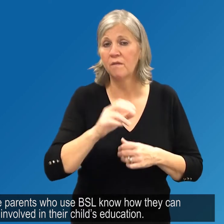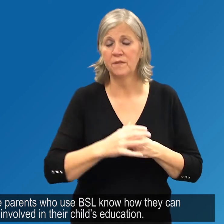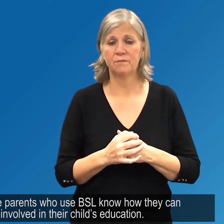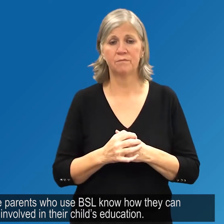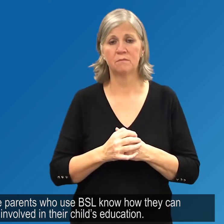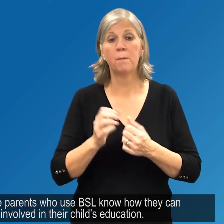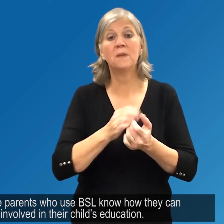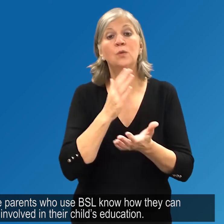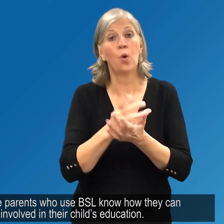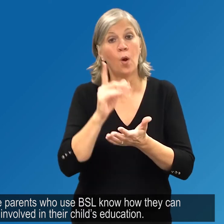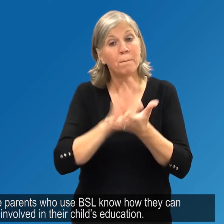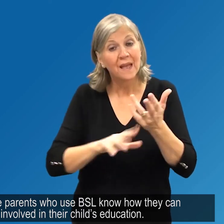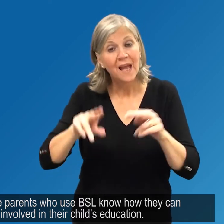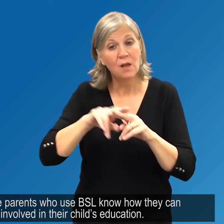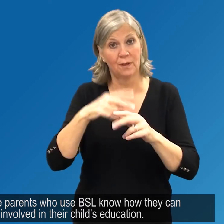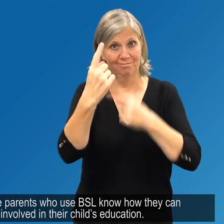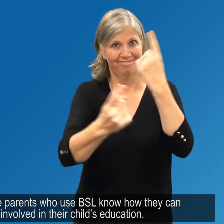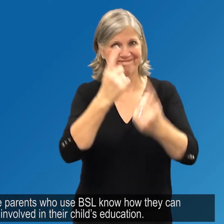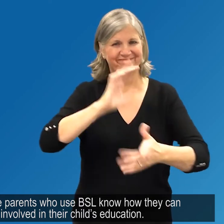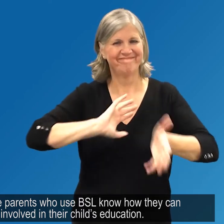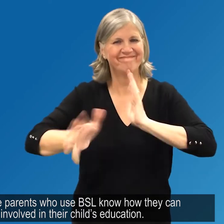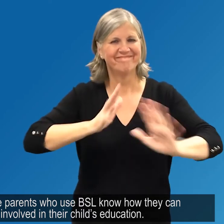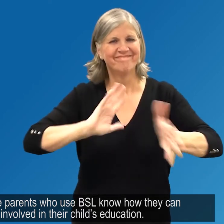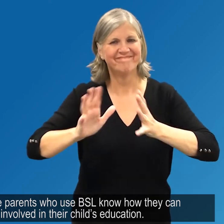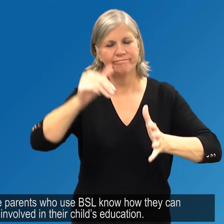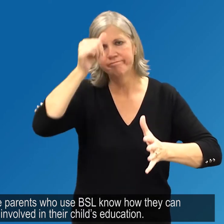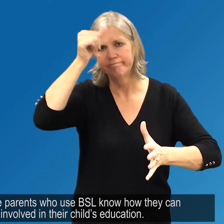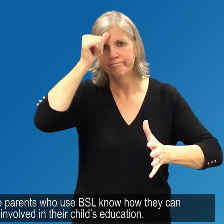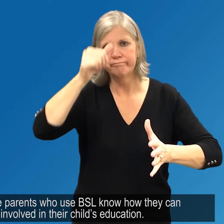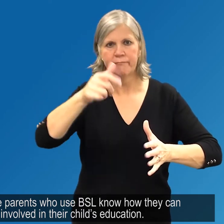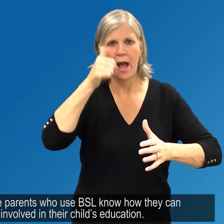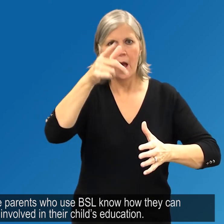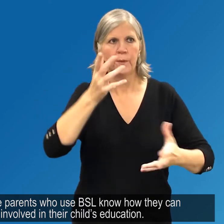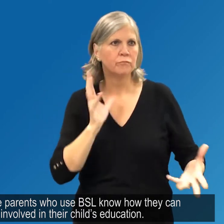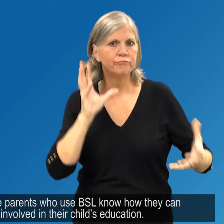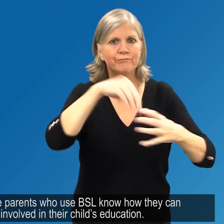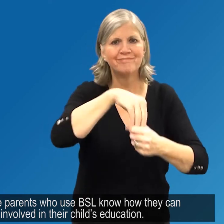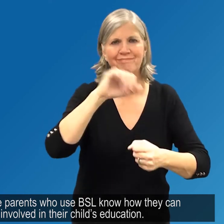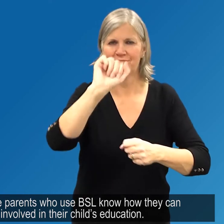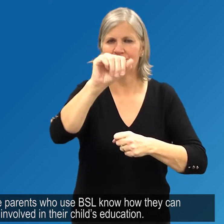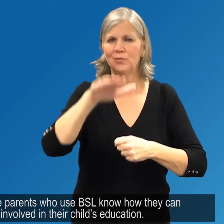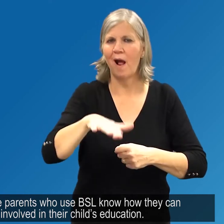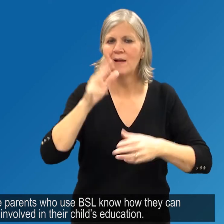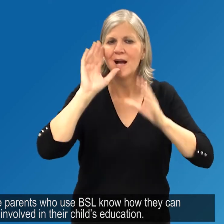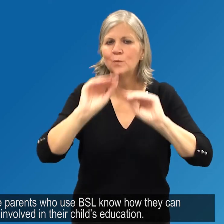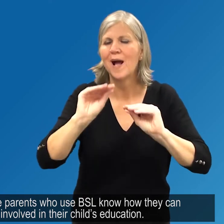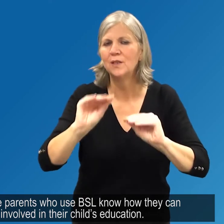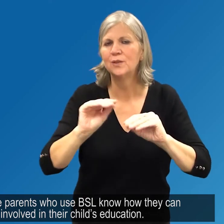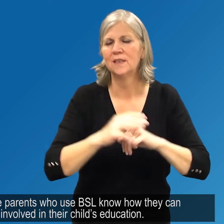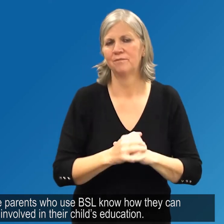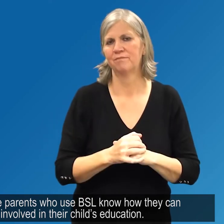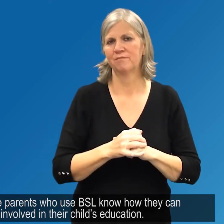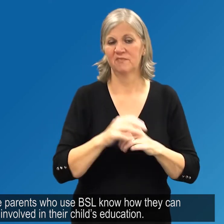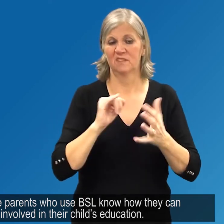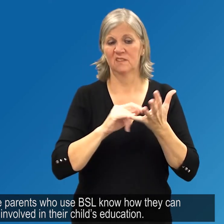Action 12. Ensure parents who use BSL know that they can get further involved in their child's education.